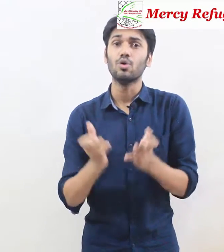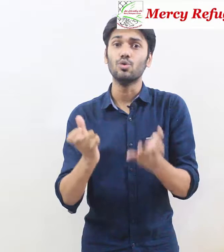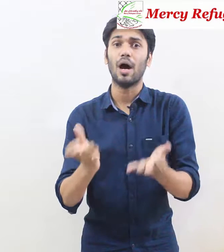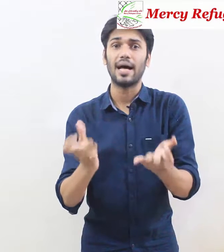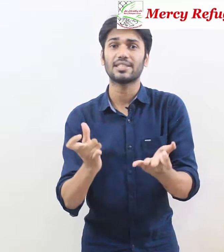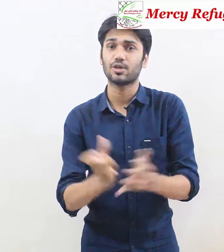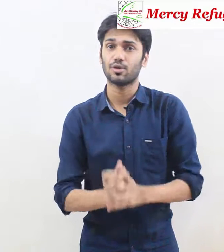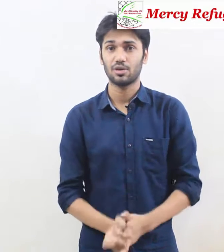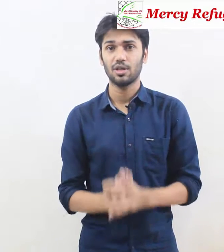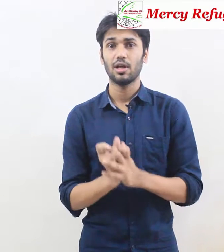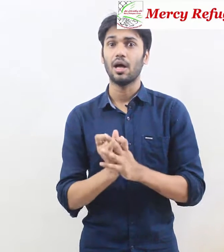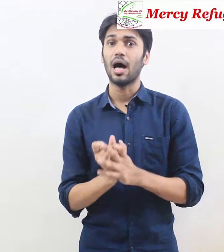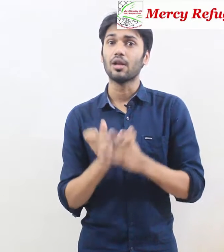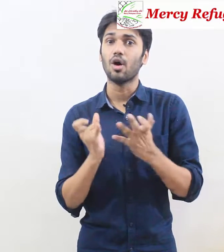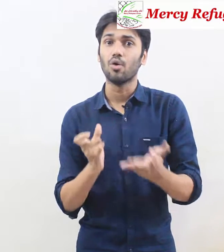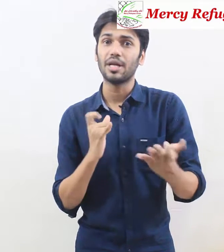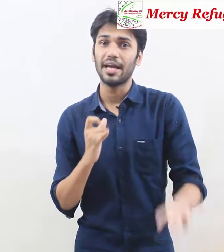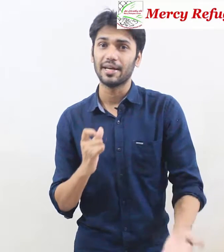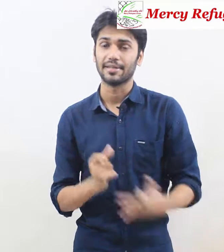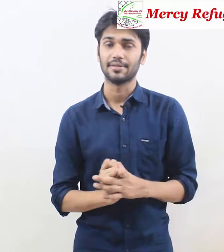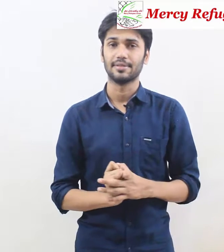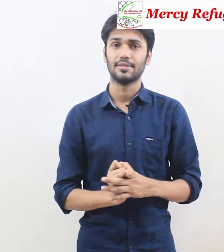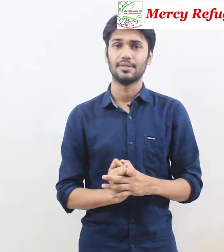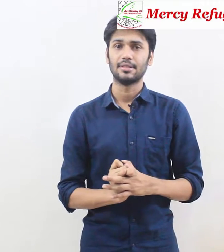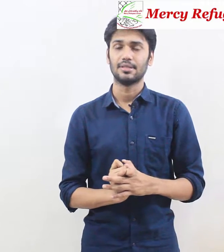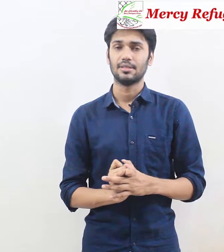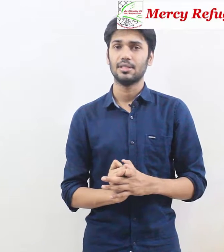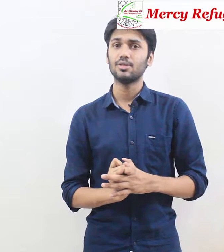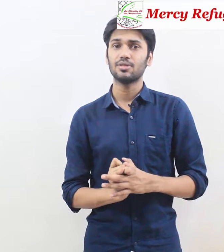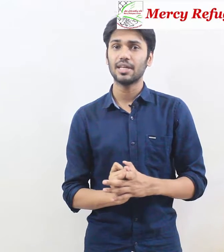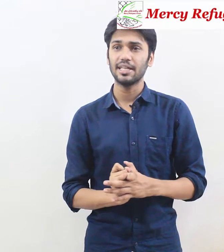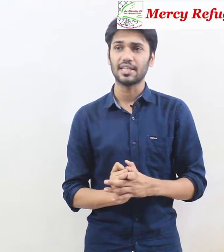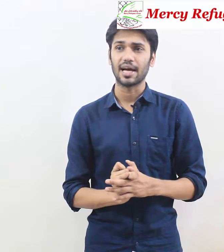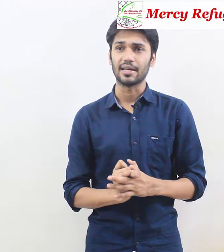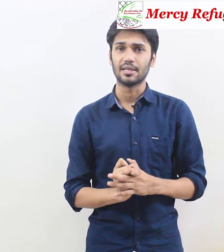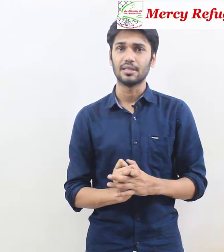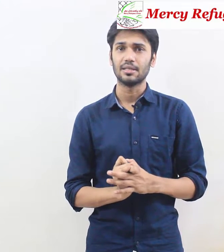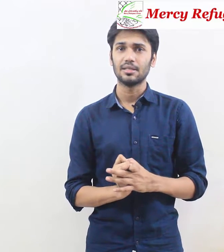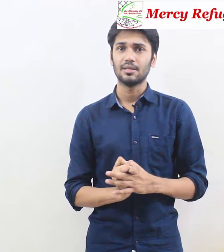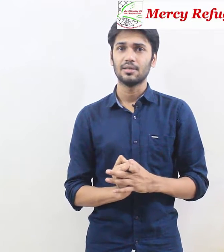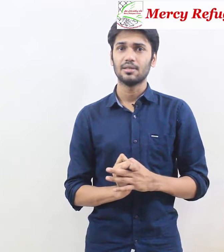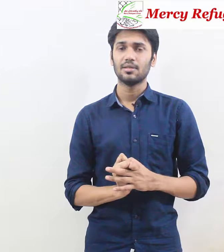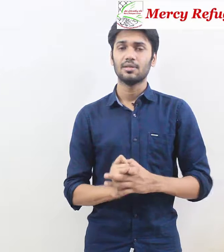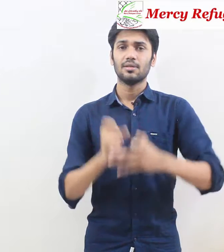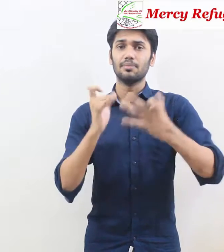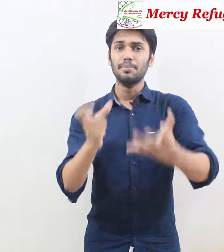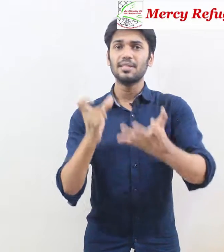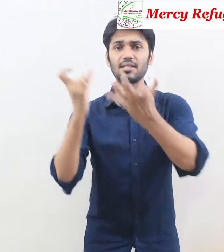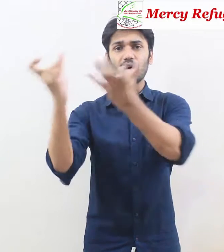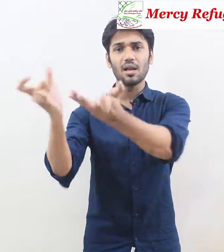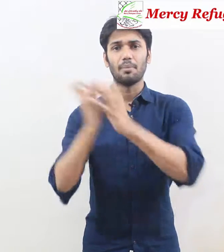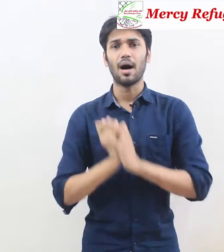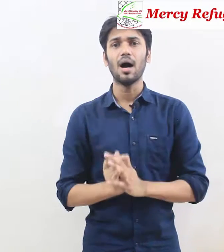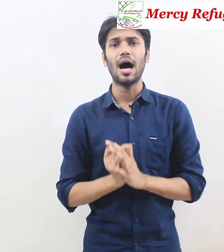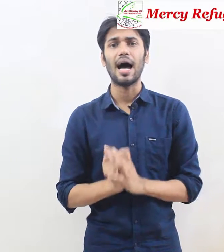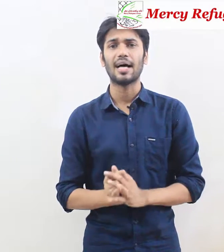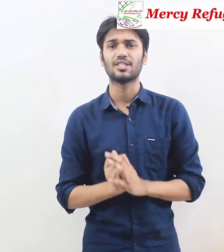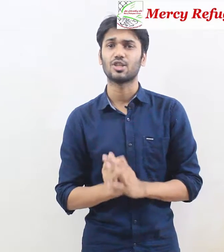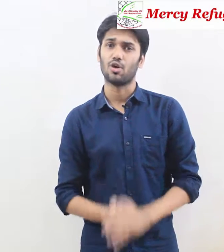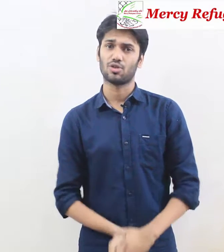who has got a long hair you could say that Miss Salma has